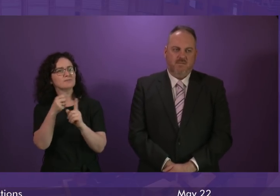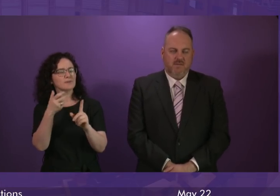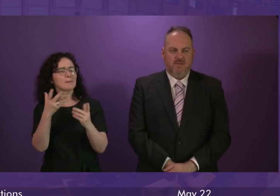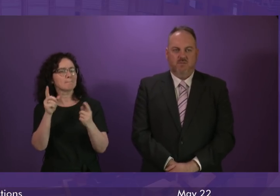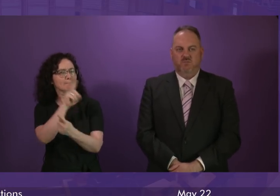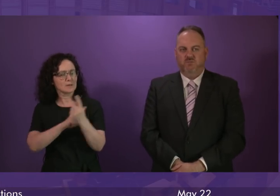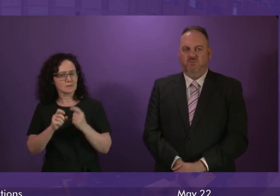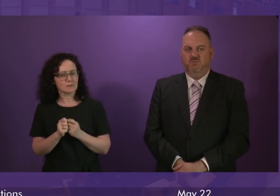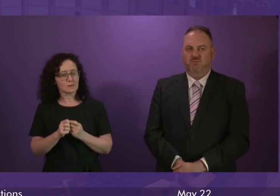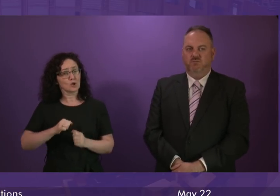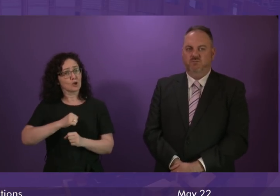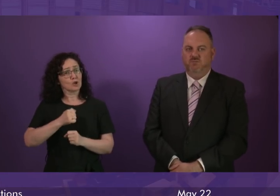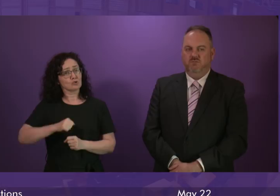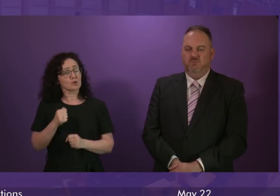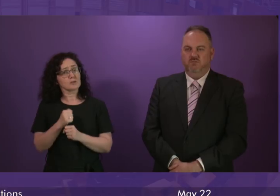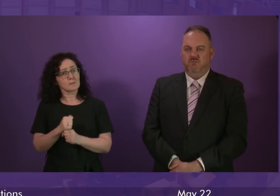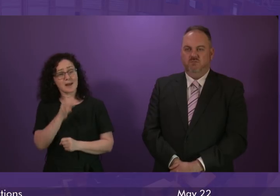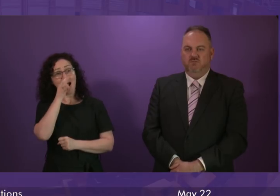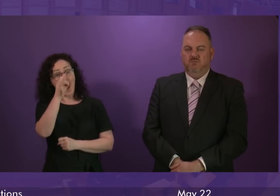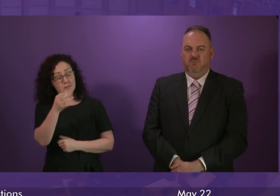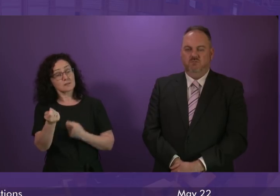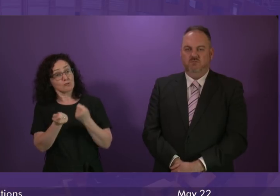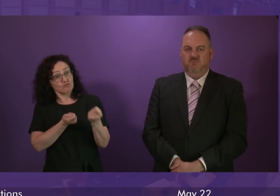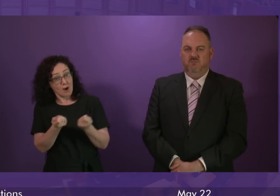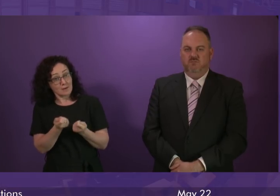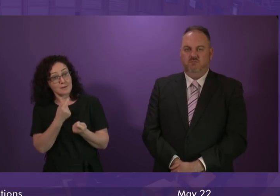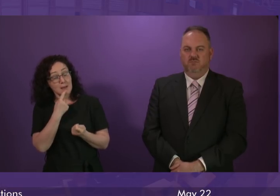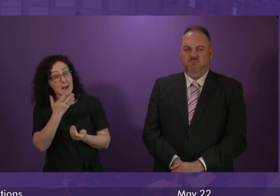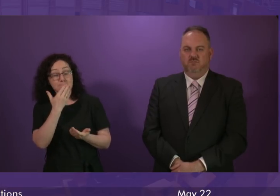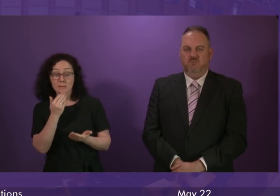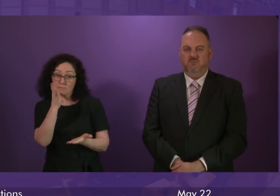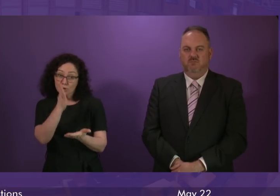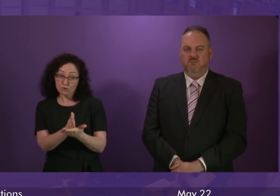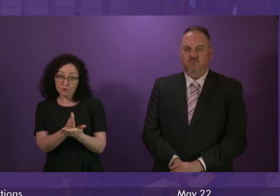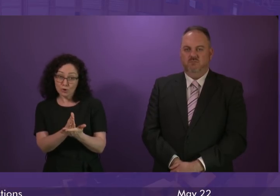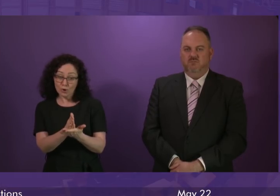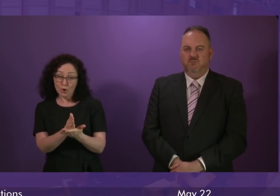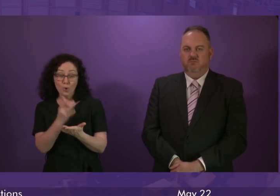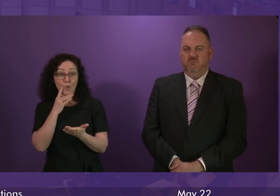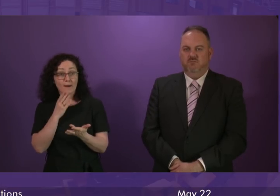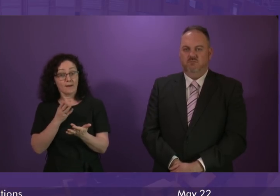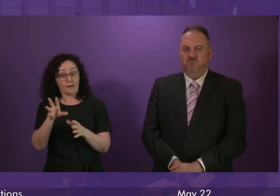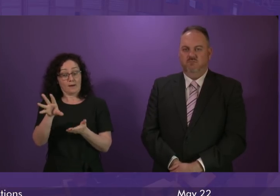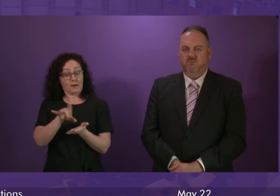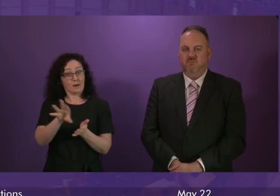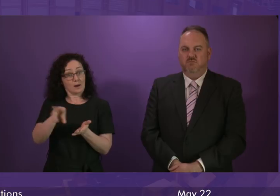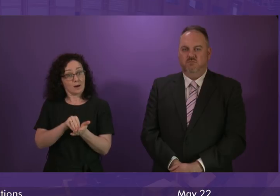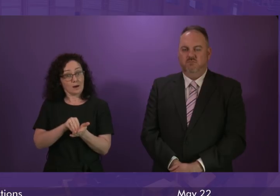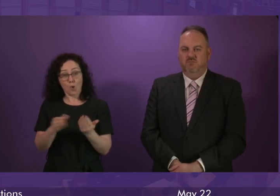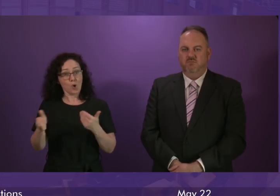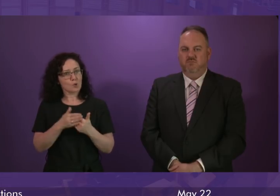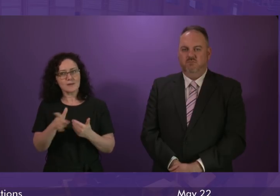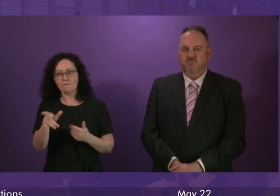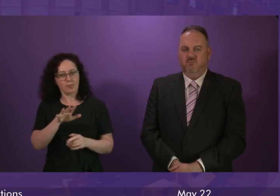Government has asked the regulator to ensure that no ATM in a vulnerable community closes until a new operator is found, and that communities are not left